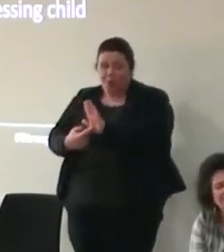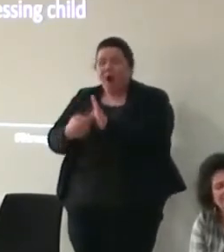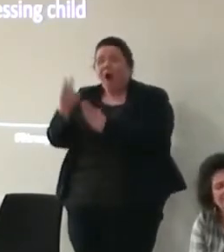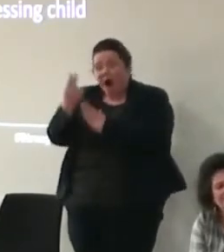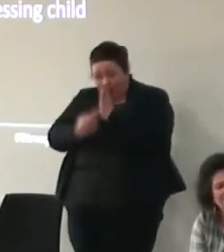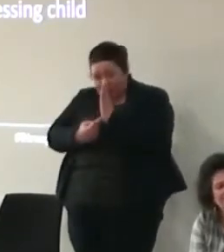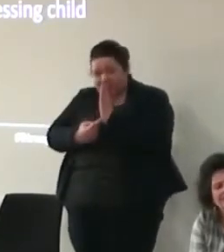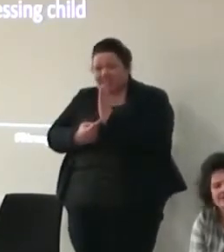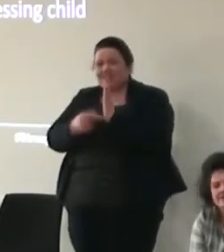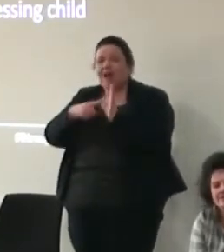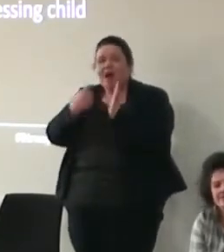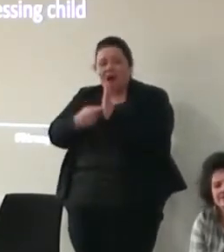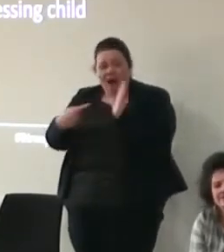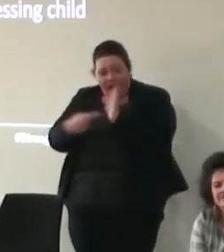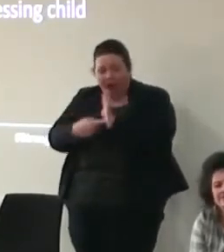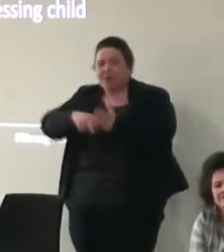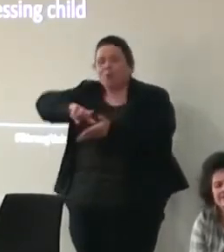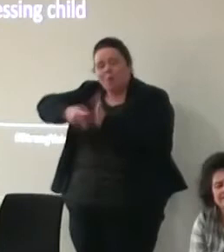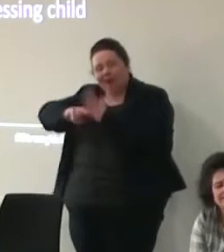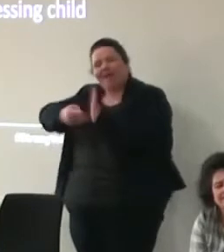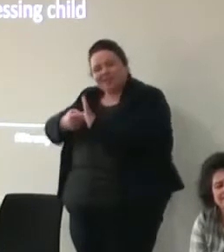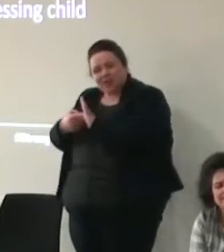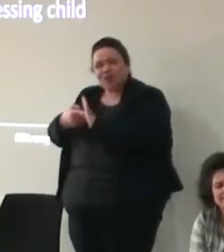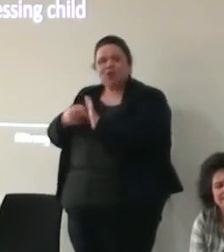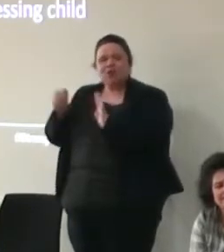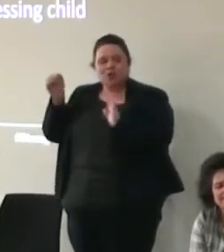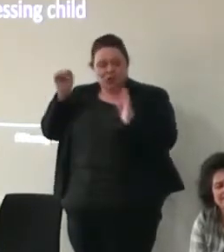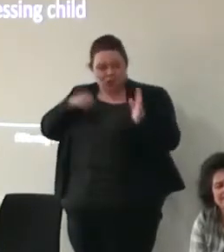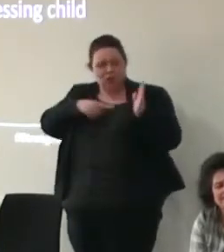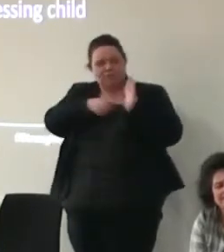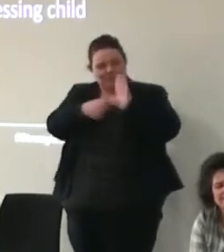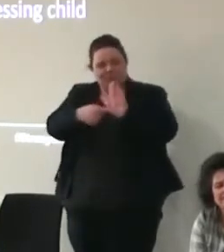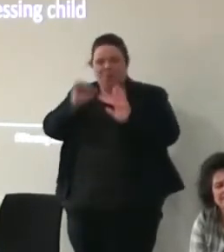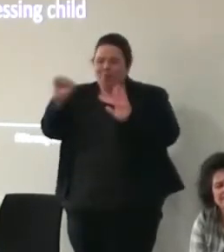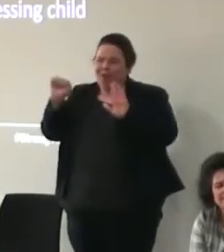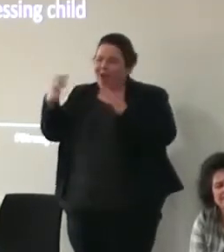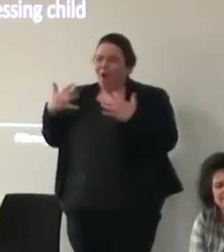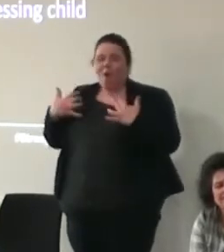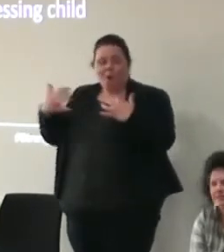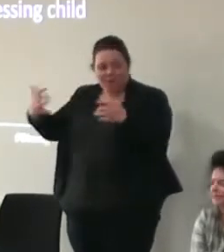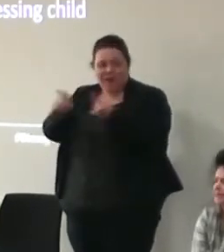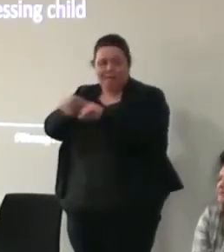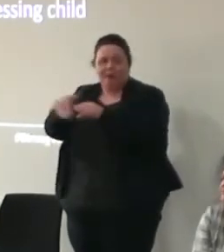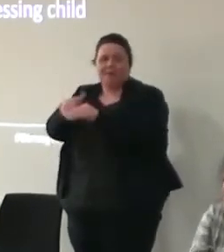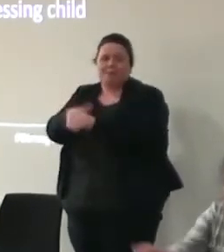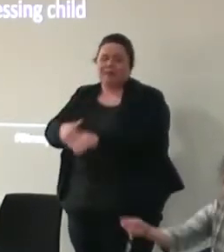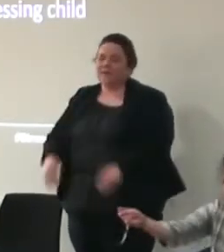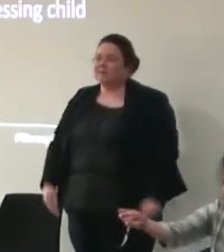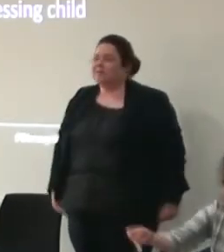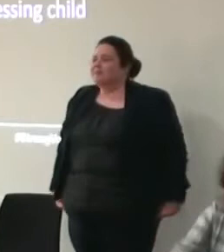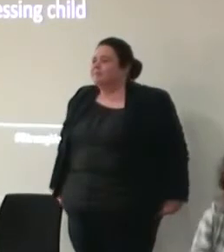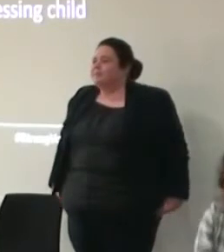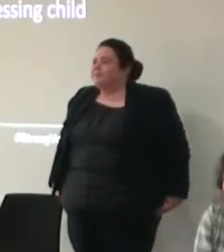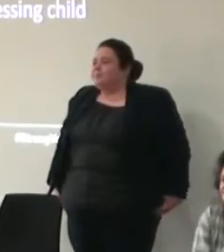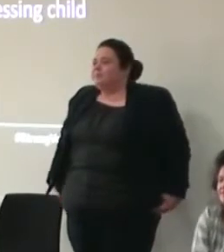and art arts organizations can address political issues with their audiences and participants thank